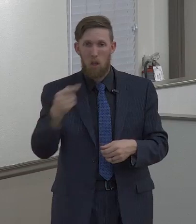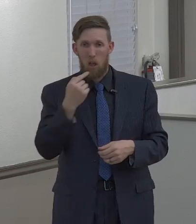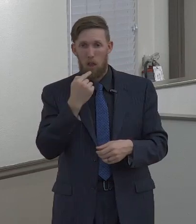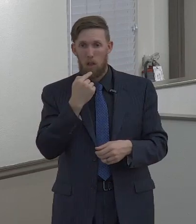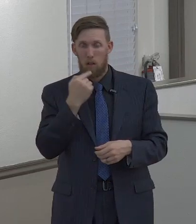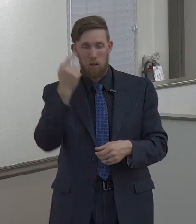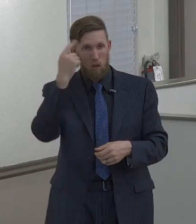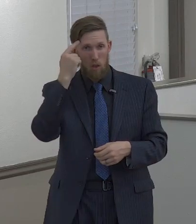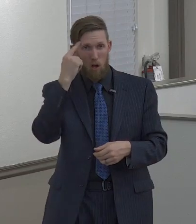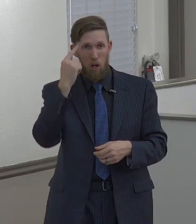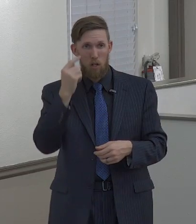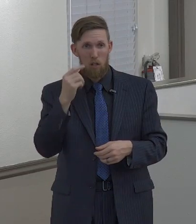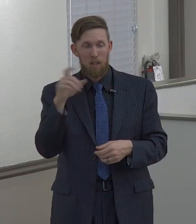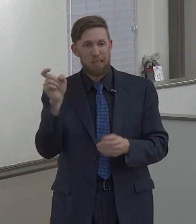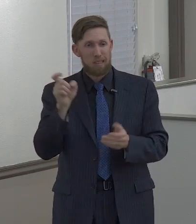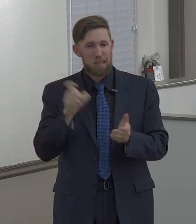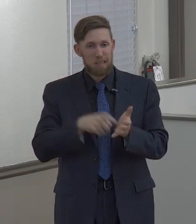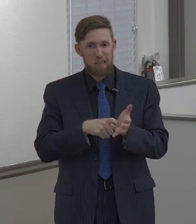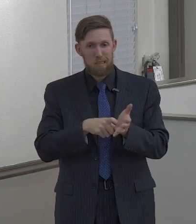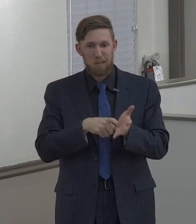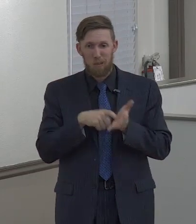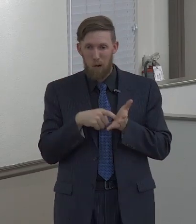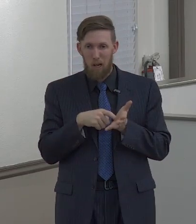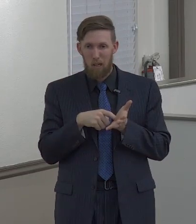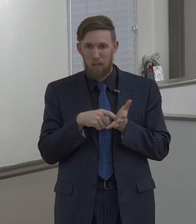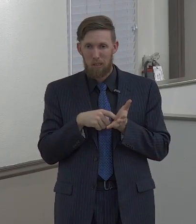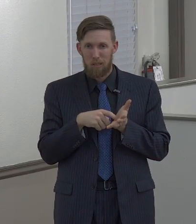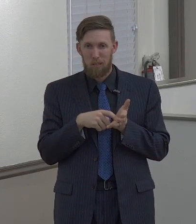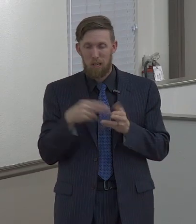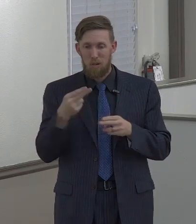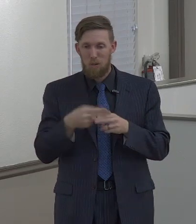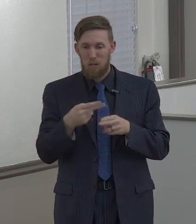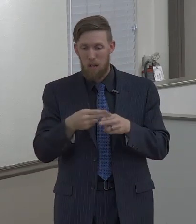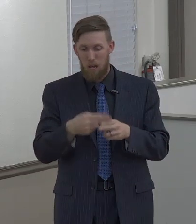Apostle Paul felt it necessary to name these things.